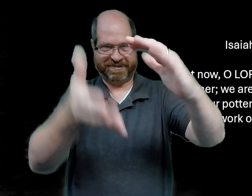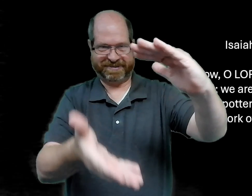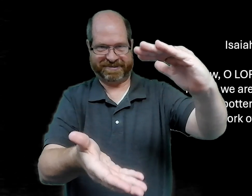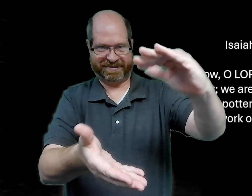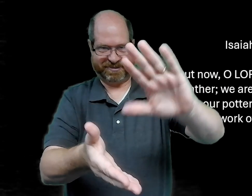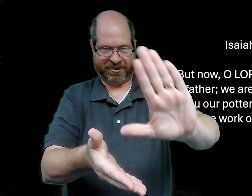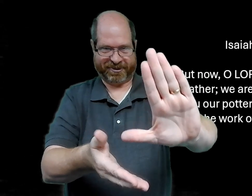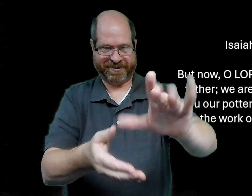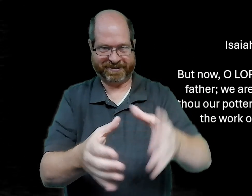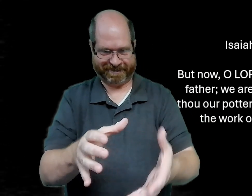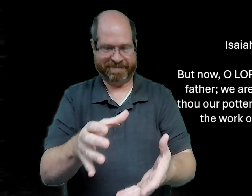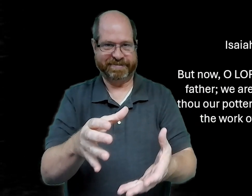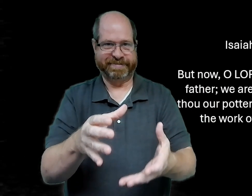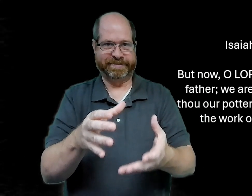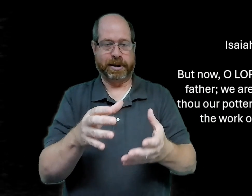so you're a cup right